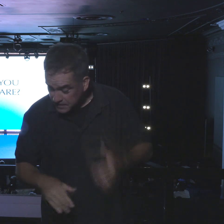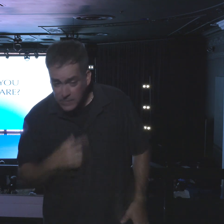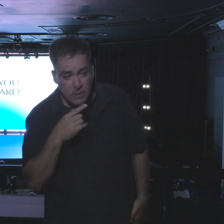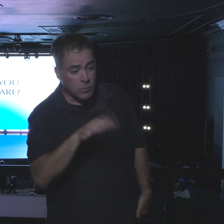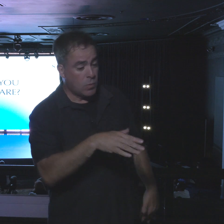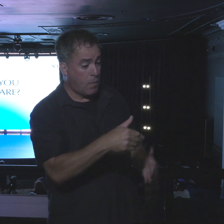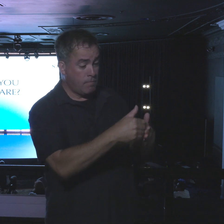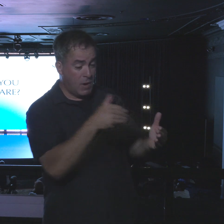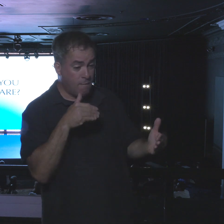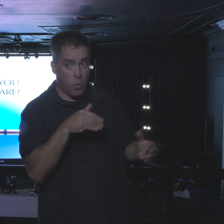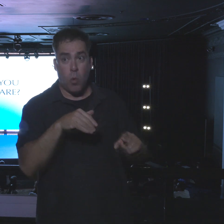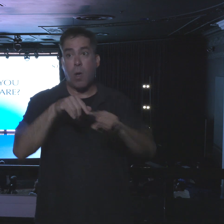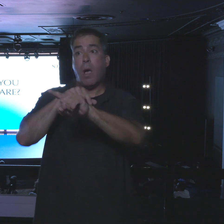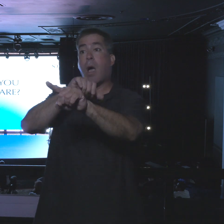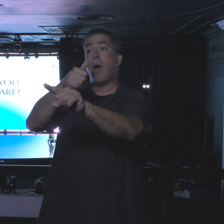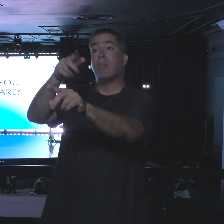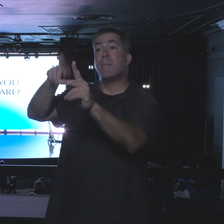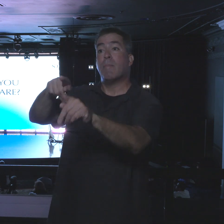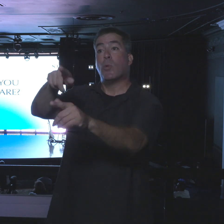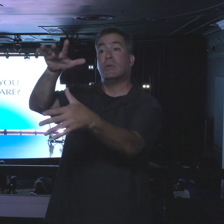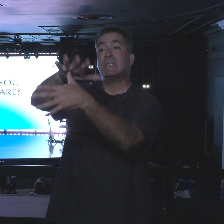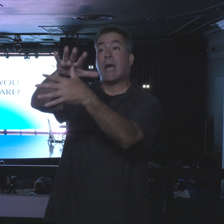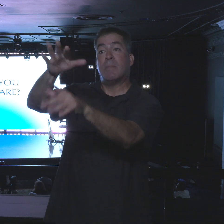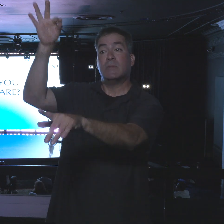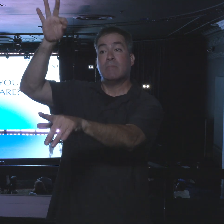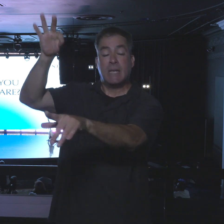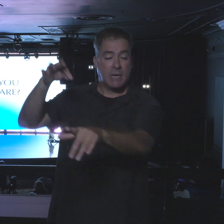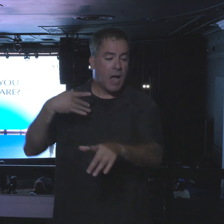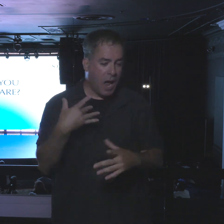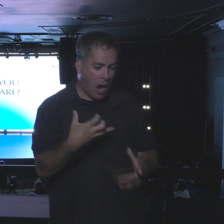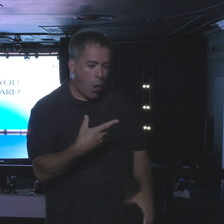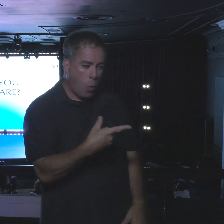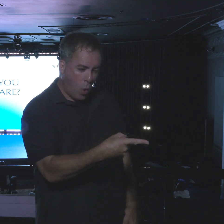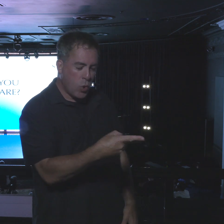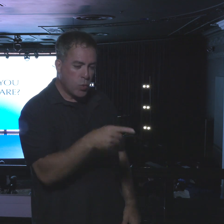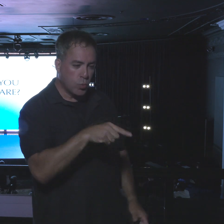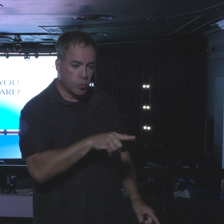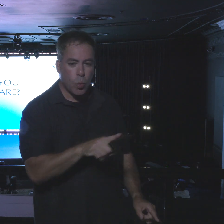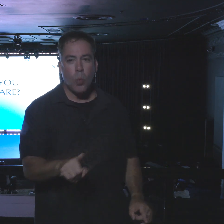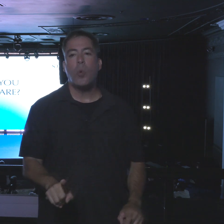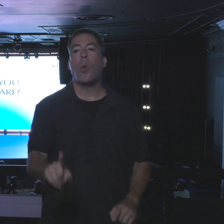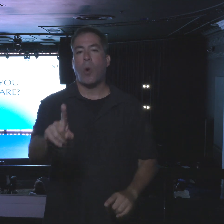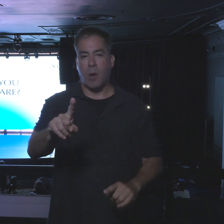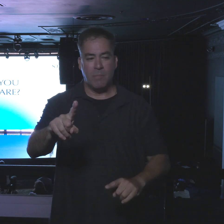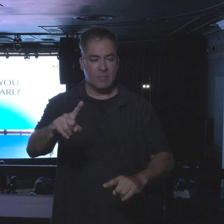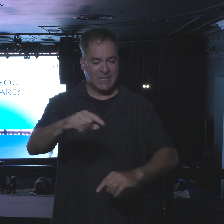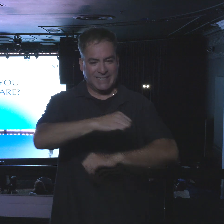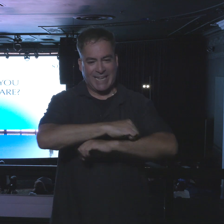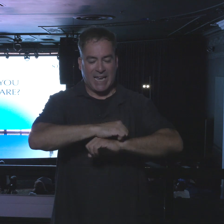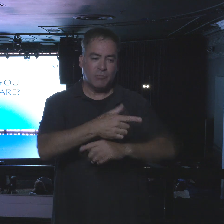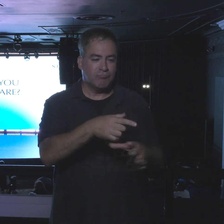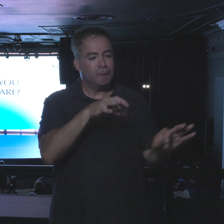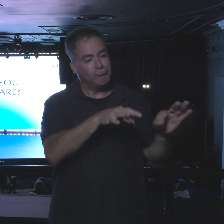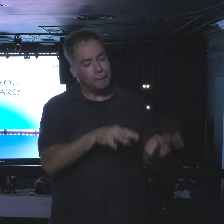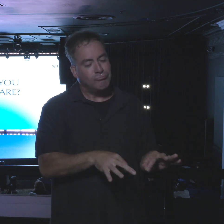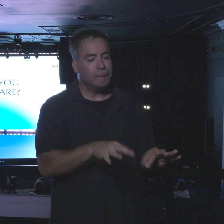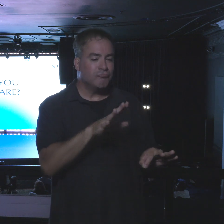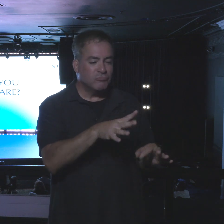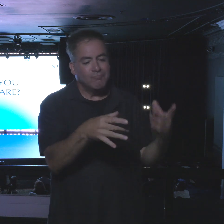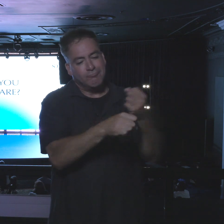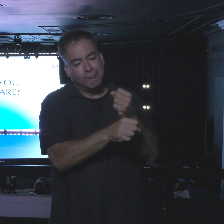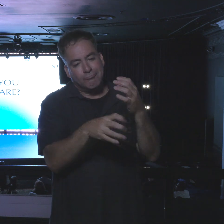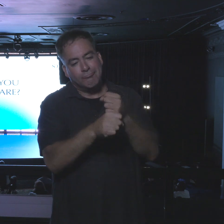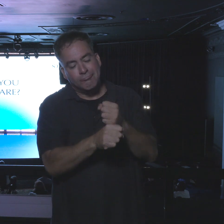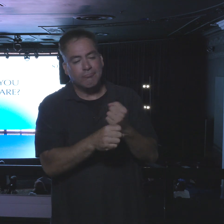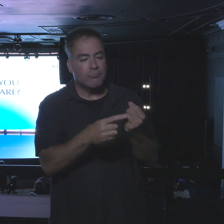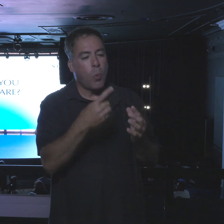before so-and-so gets up to speak, I would love for you to go up there and give a little synopsis of what